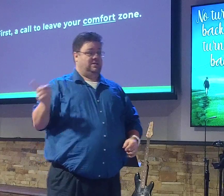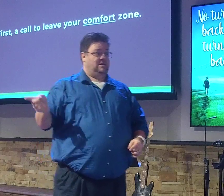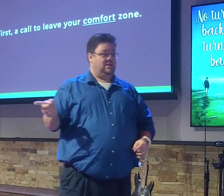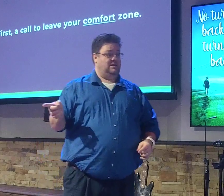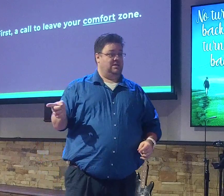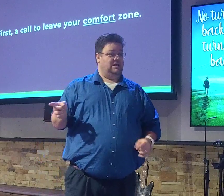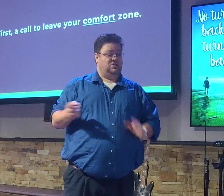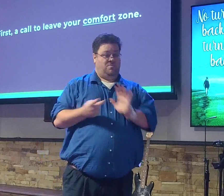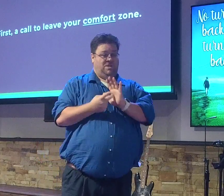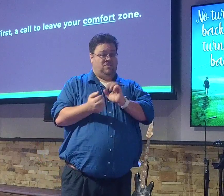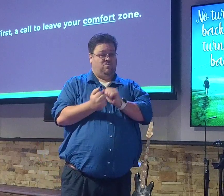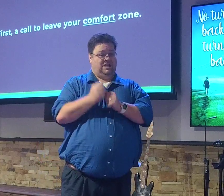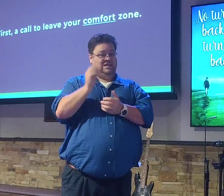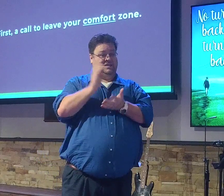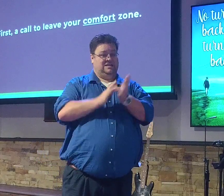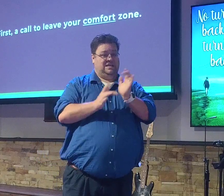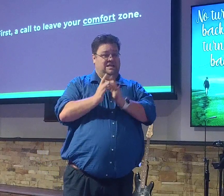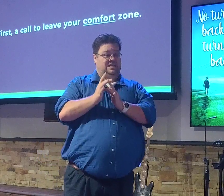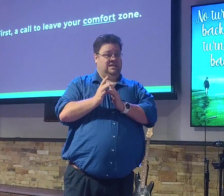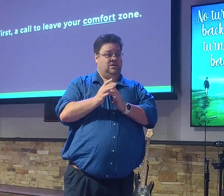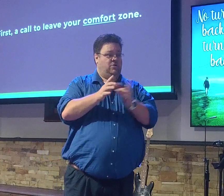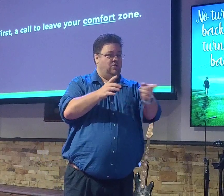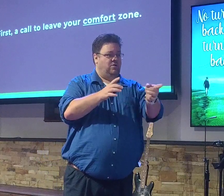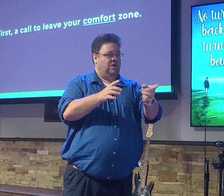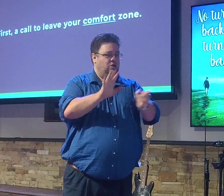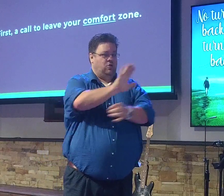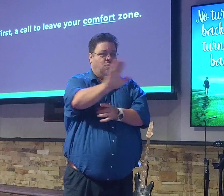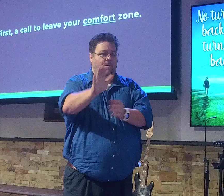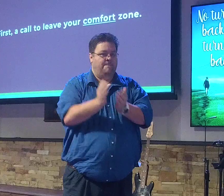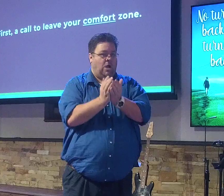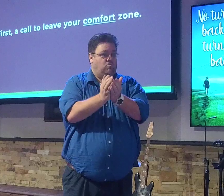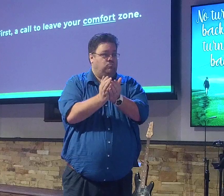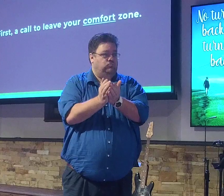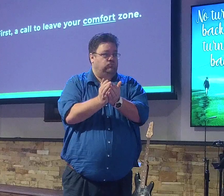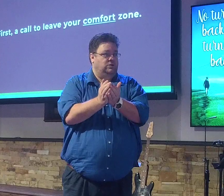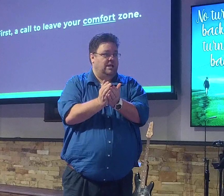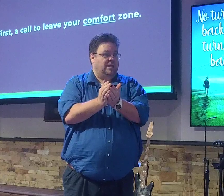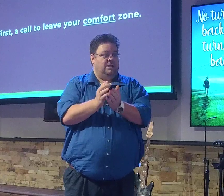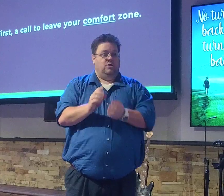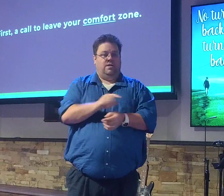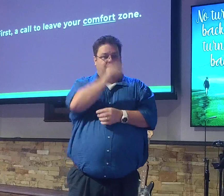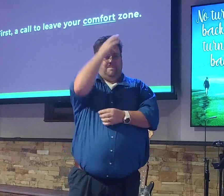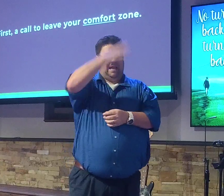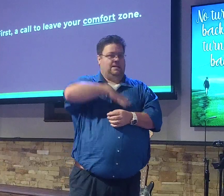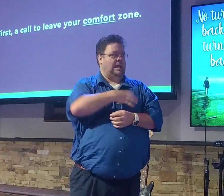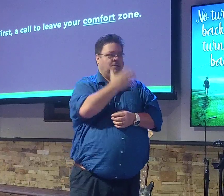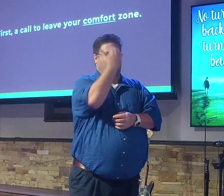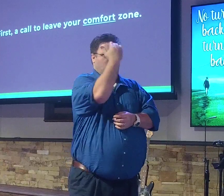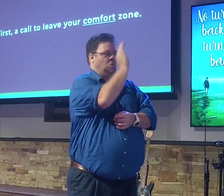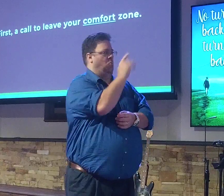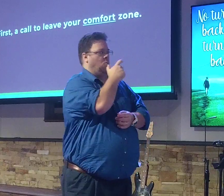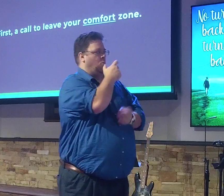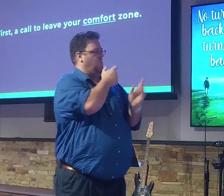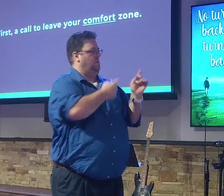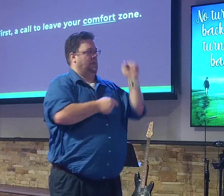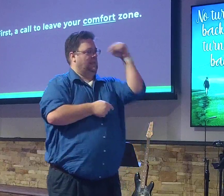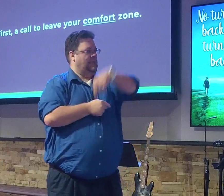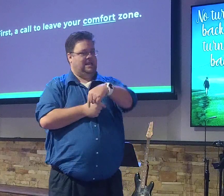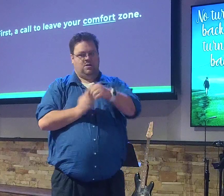I mean, maybe he was protected. Would you be protective of your boat? You know, this guy gets in your boat, right? And you're like, I better get back in my boat. Make sure he doesn't mess